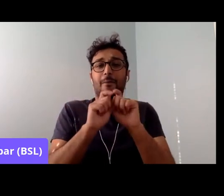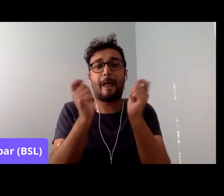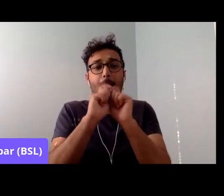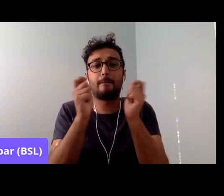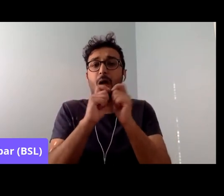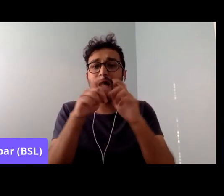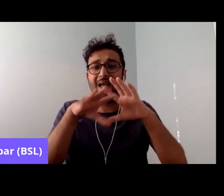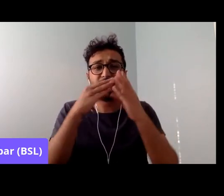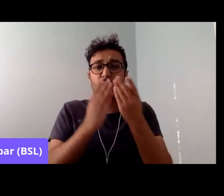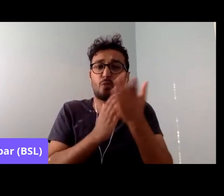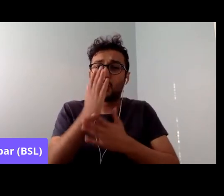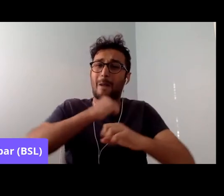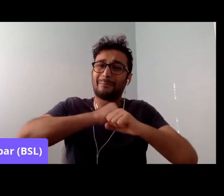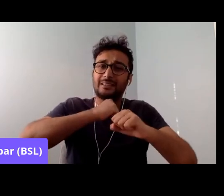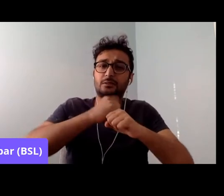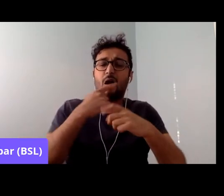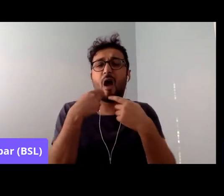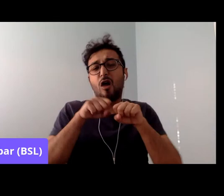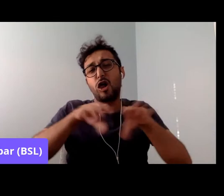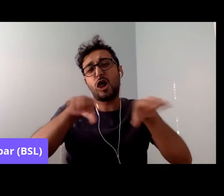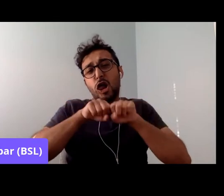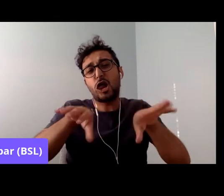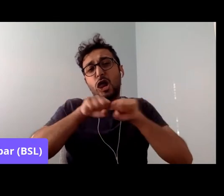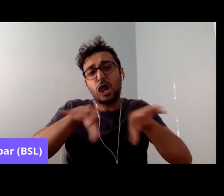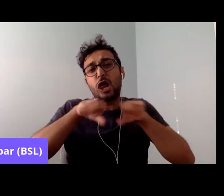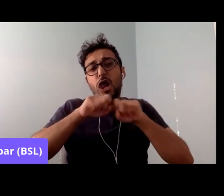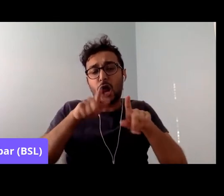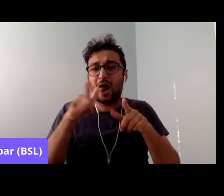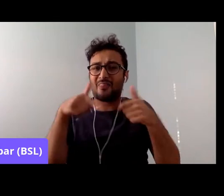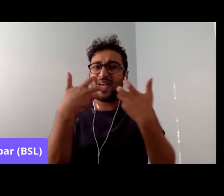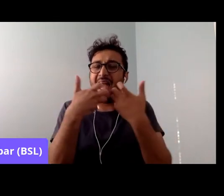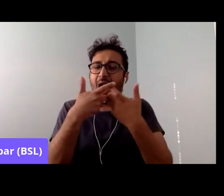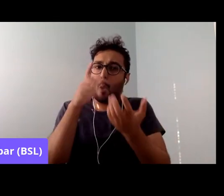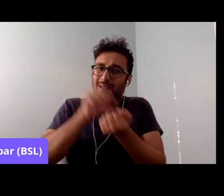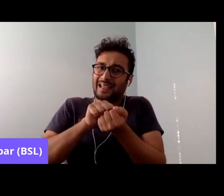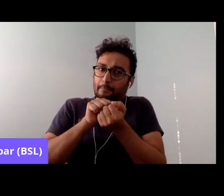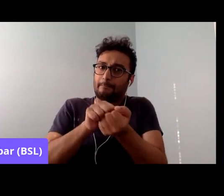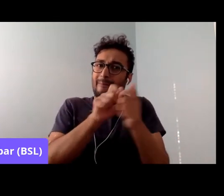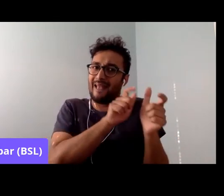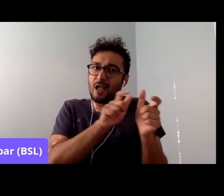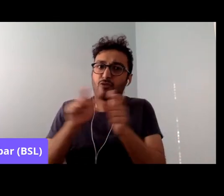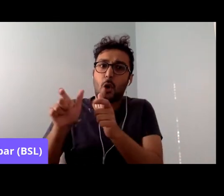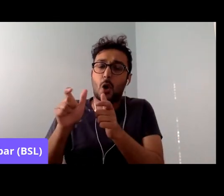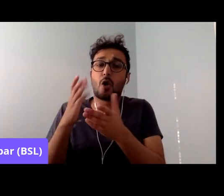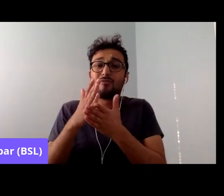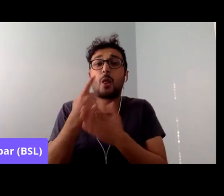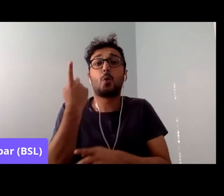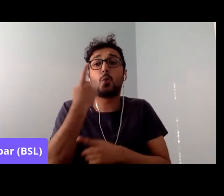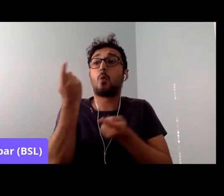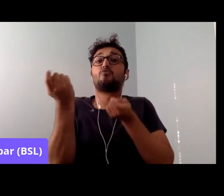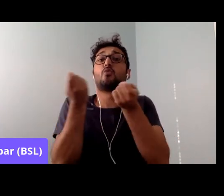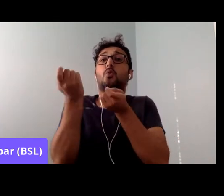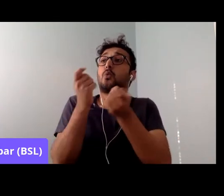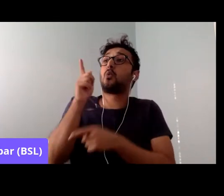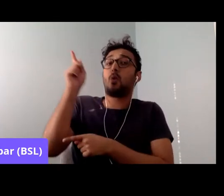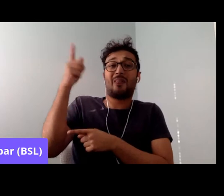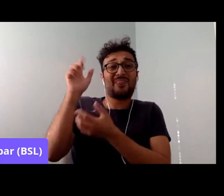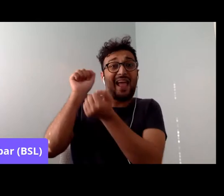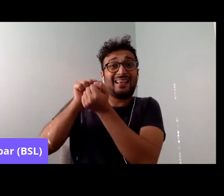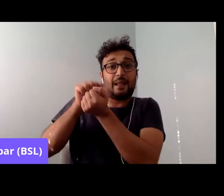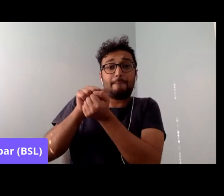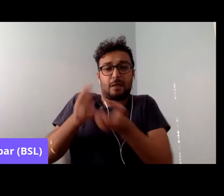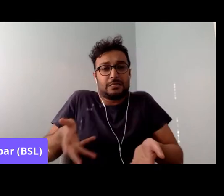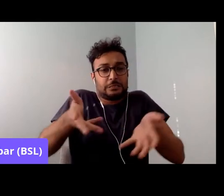it's kept alive by all the means at the disposal of the ruling classes. And this